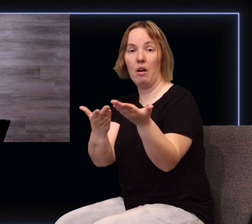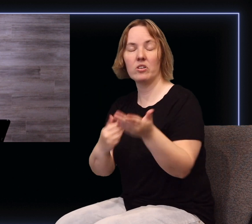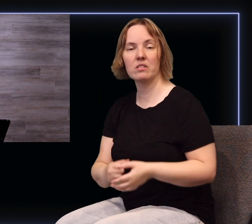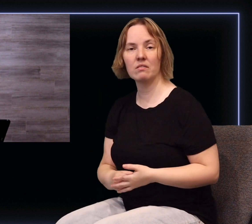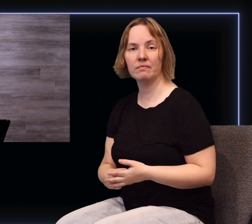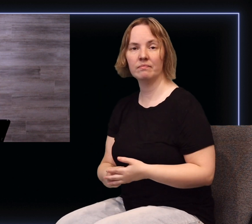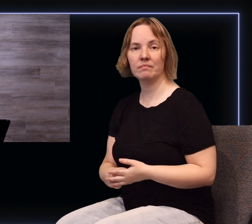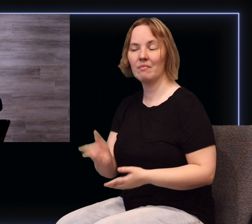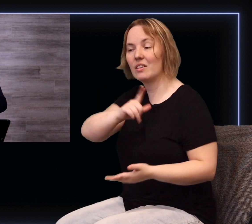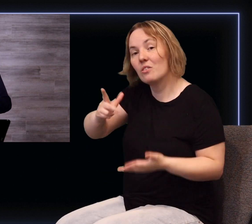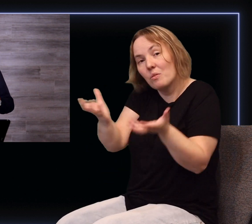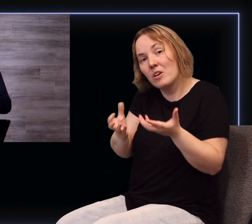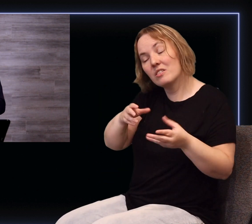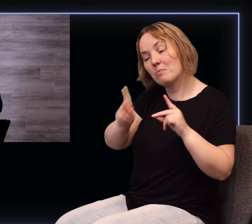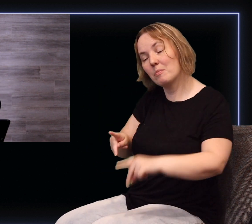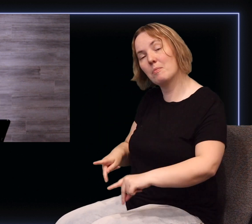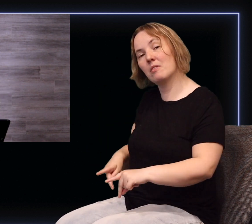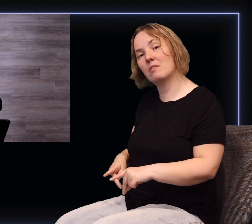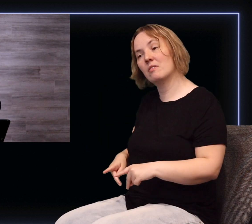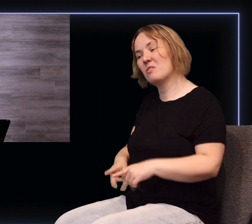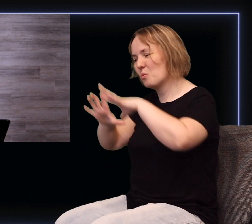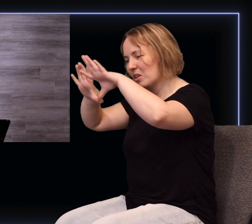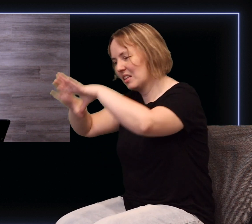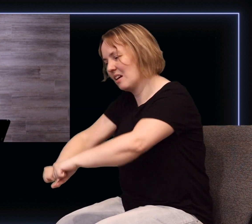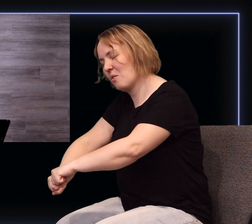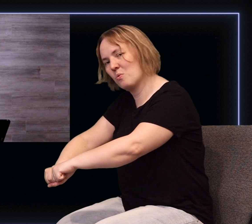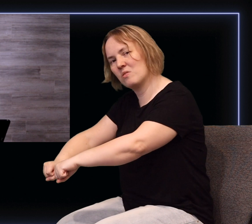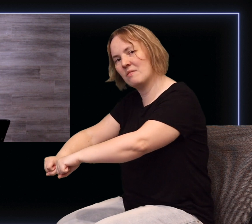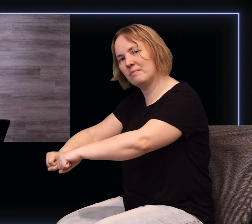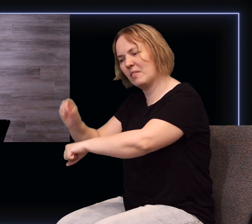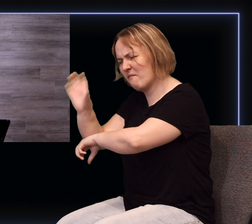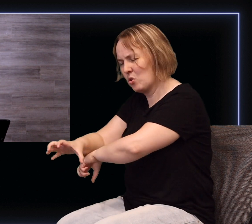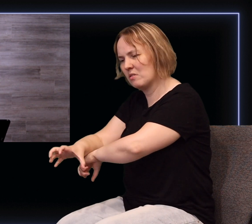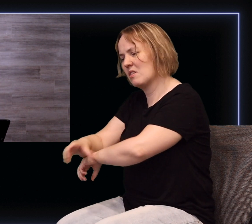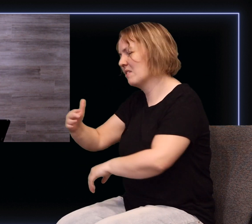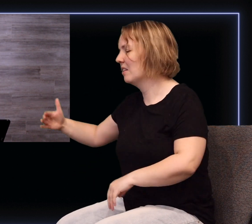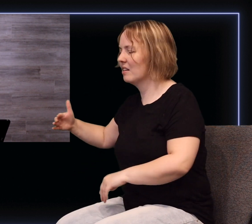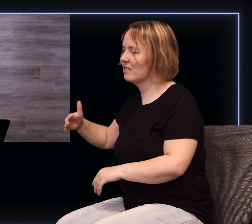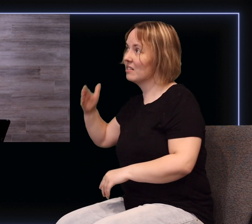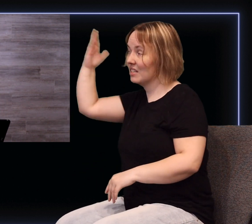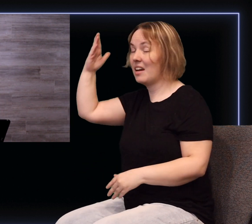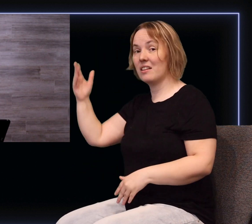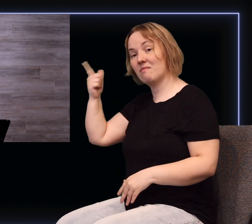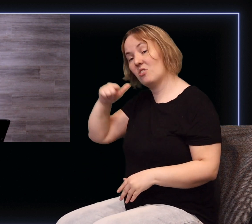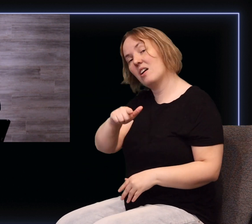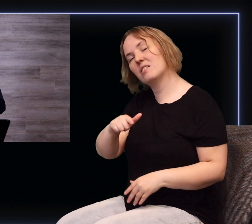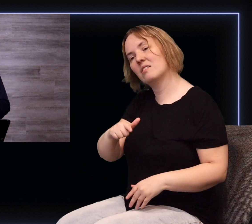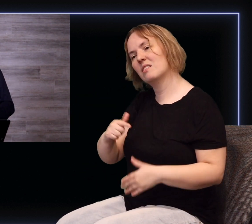wants you to be a people who lay hold forcibly of the things that he has for us the things that he's calling us to because he knows